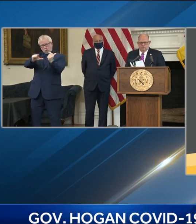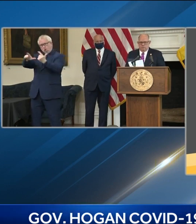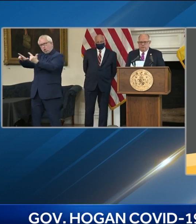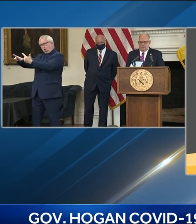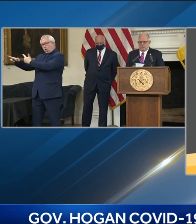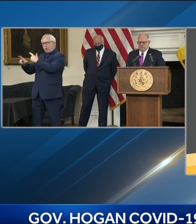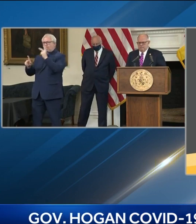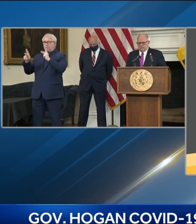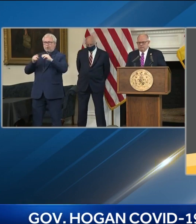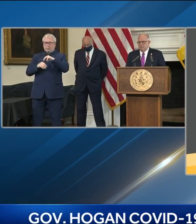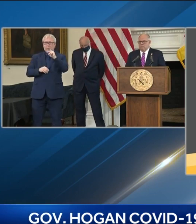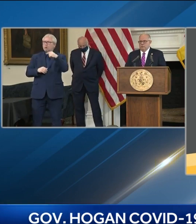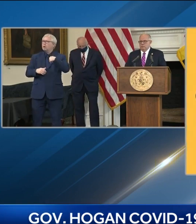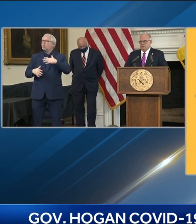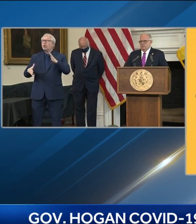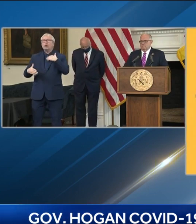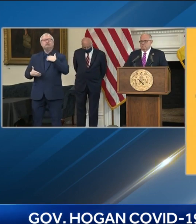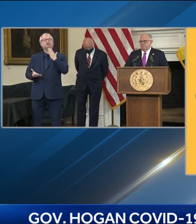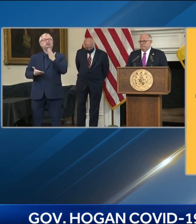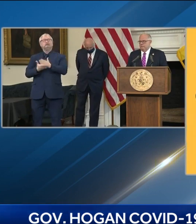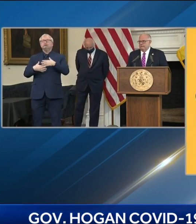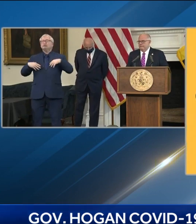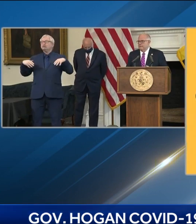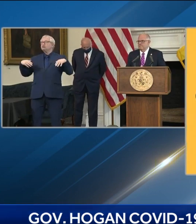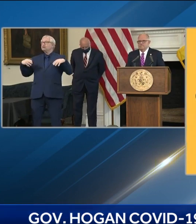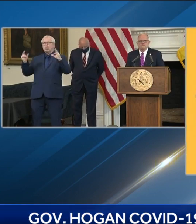with that, I'd be happy to take a few questions.